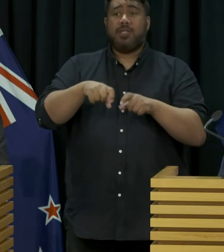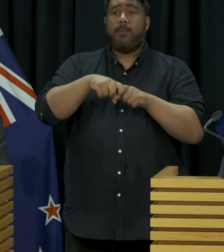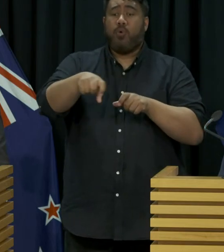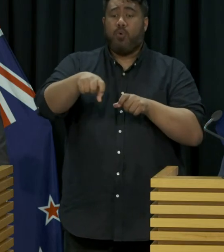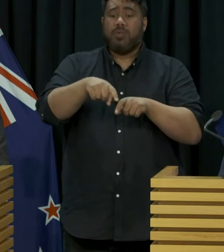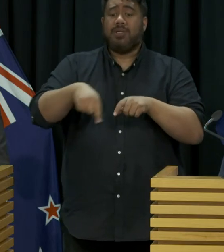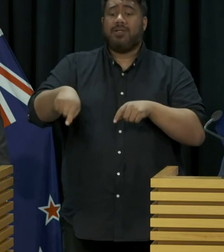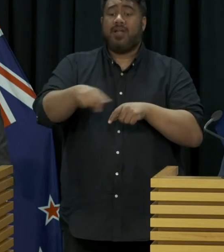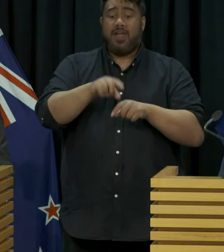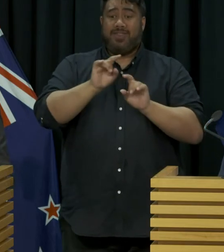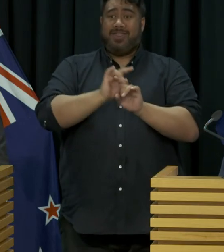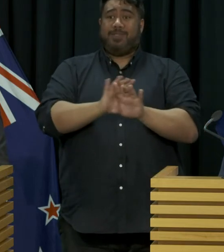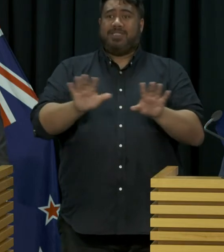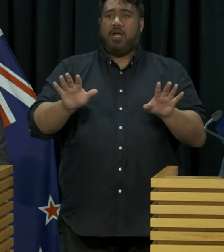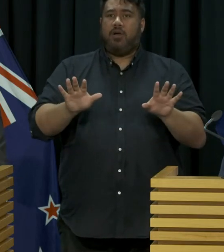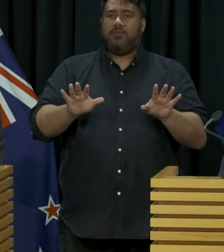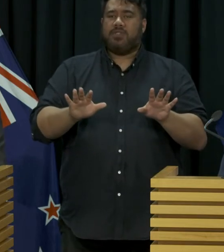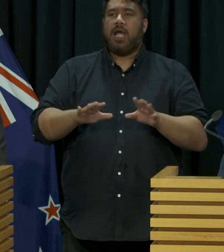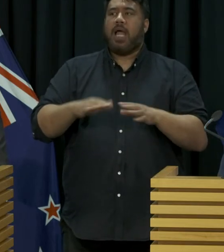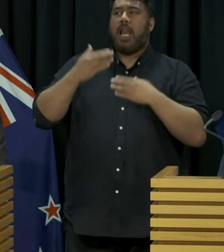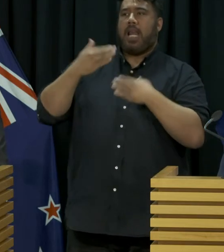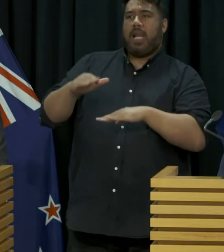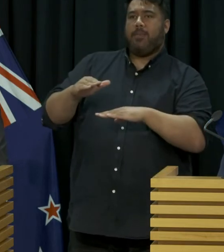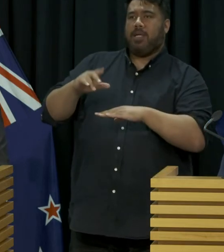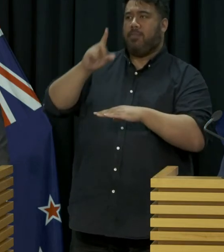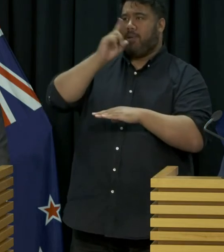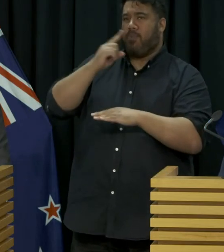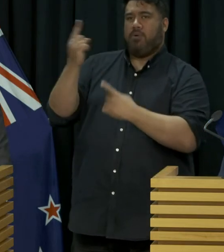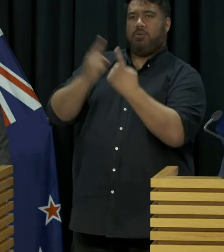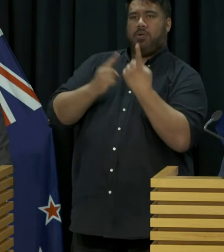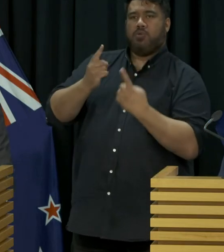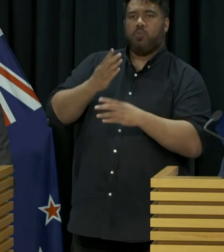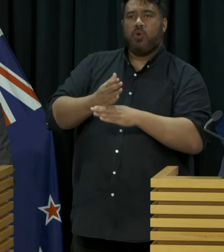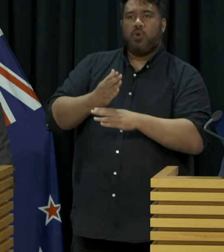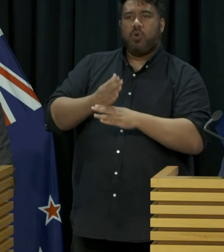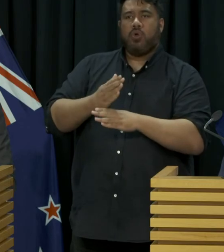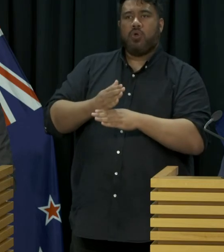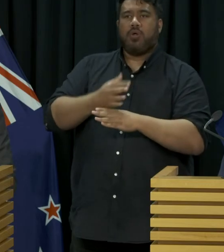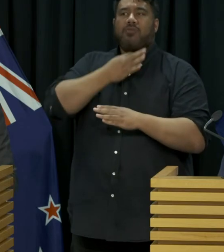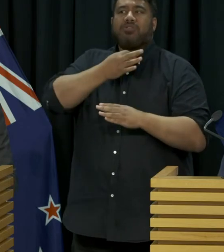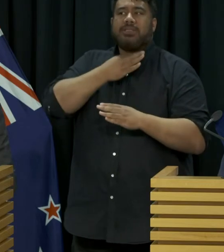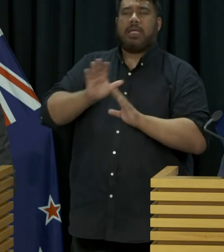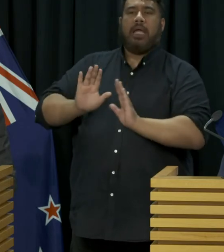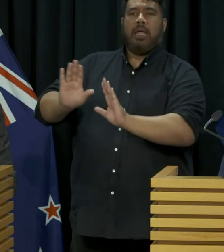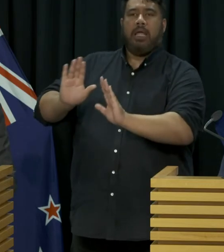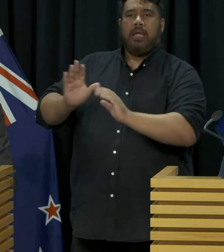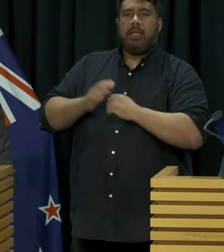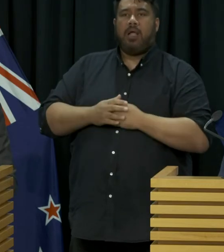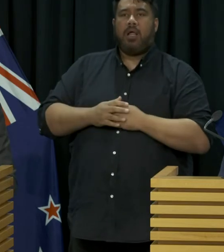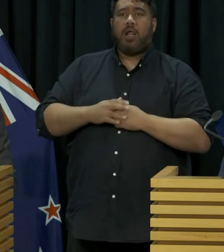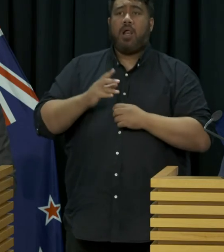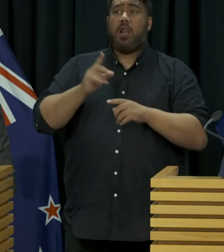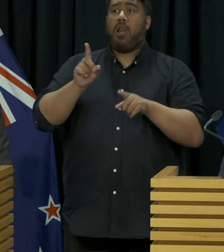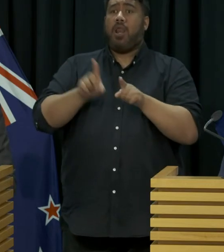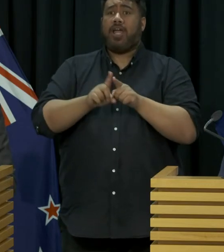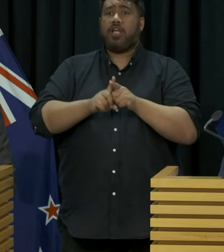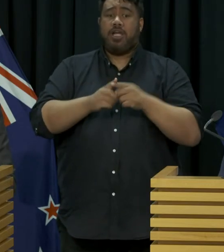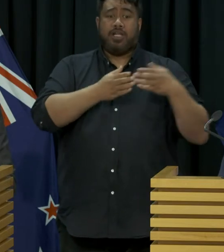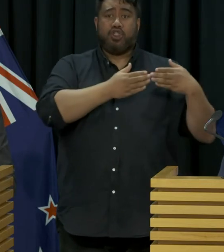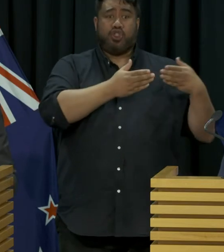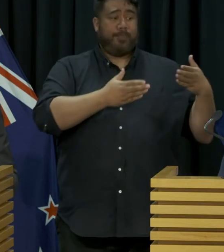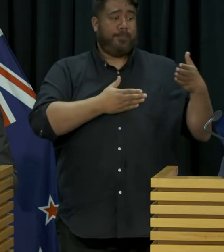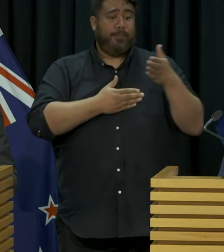taking active measures to limit the number of people who might be at risk. So for example, the number of stevedores and pilots going onto a ship,